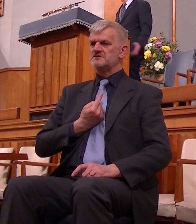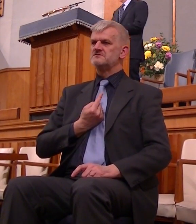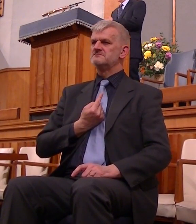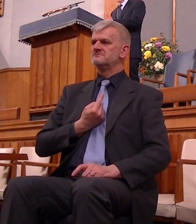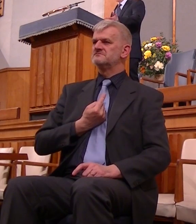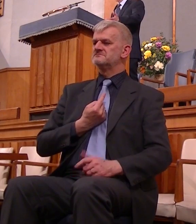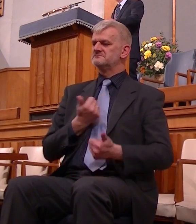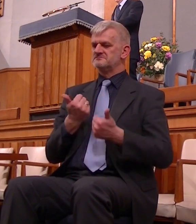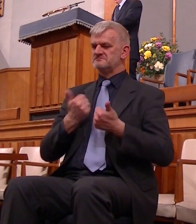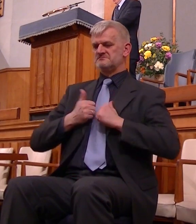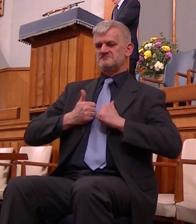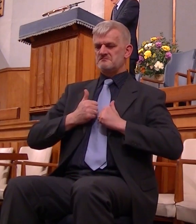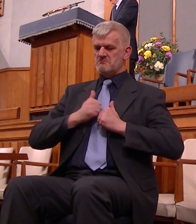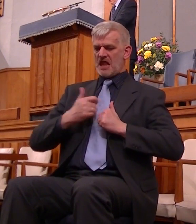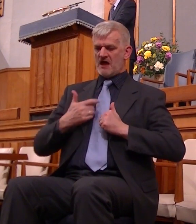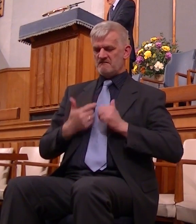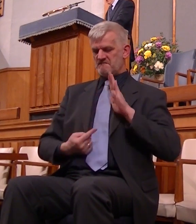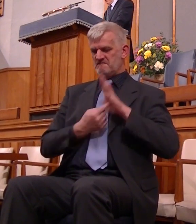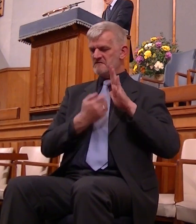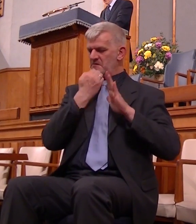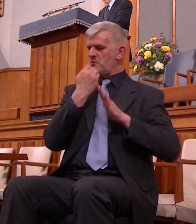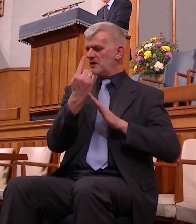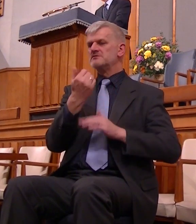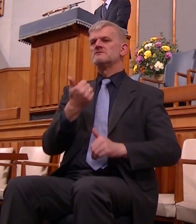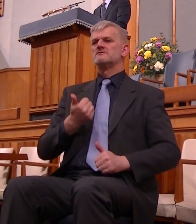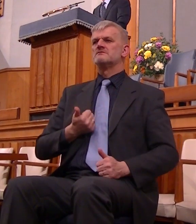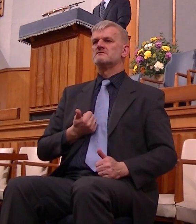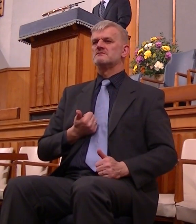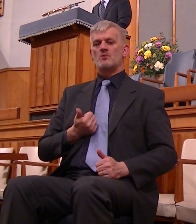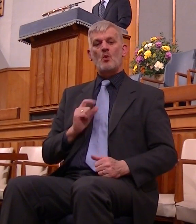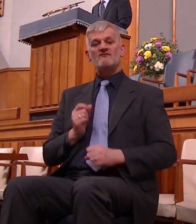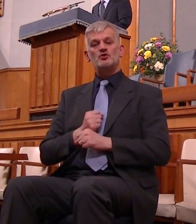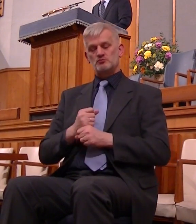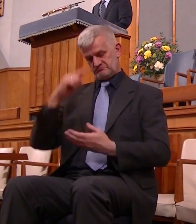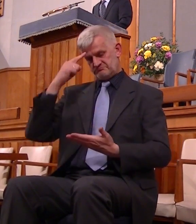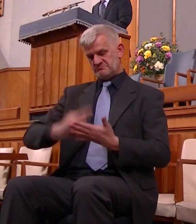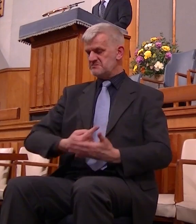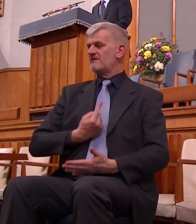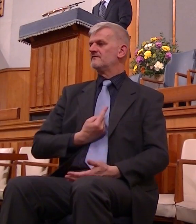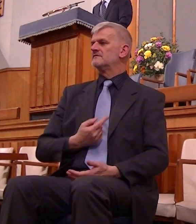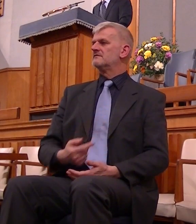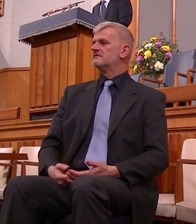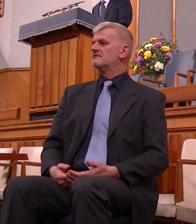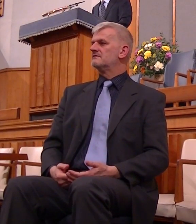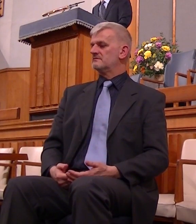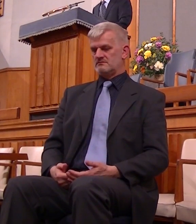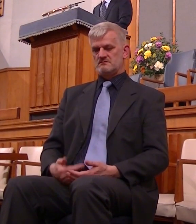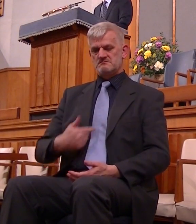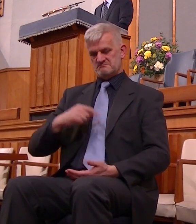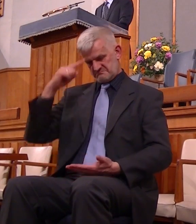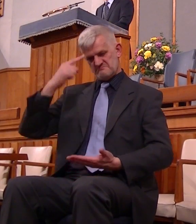I am sovereign in my life I decide what I do I value my self